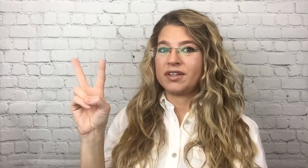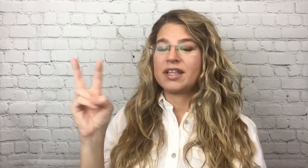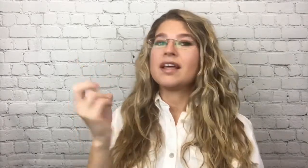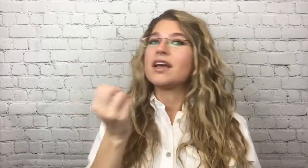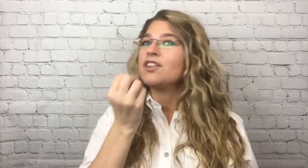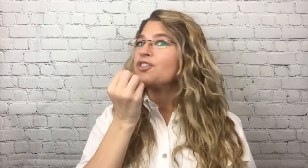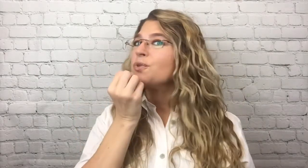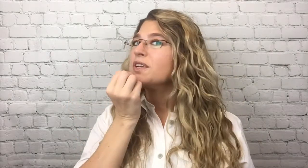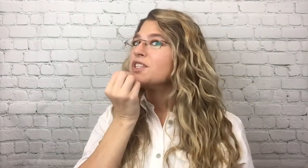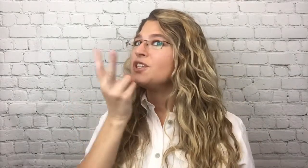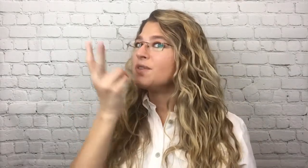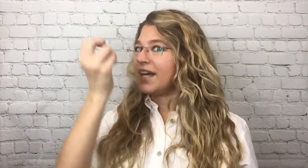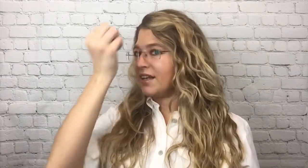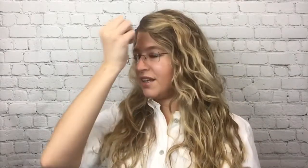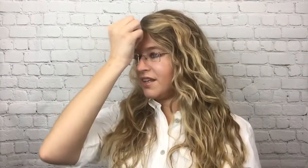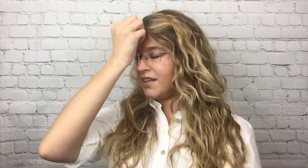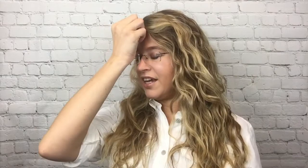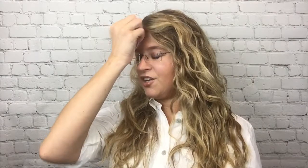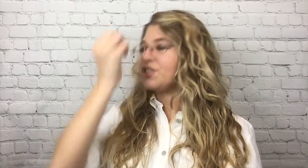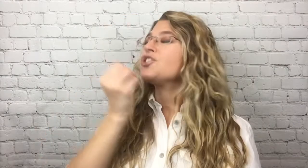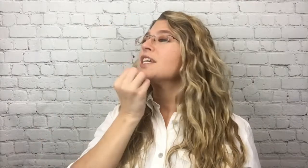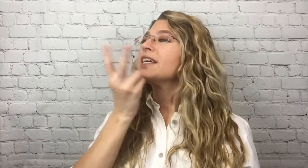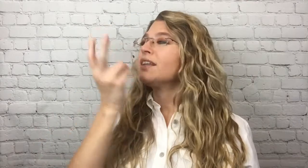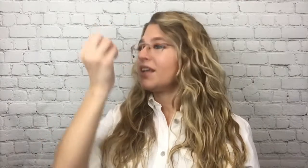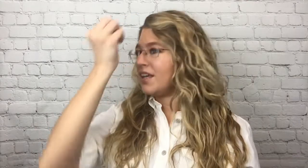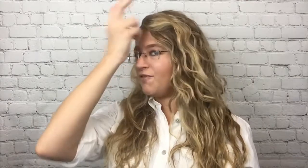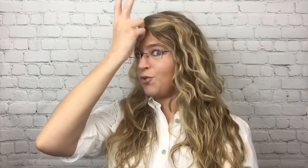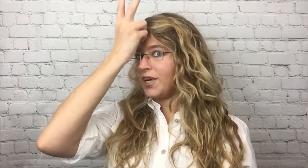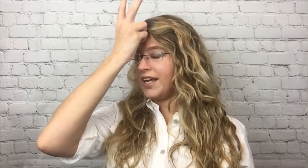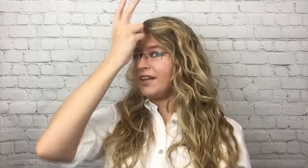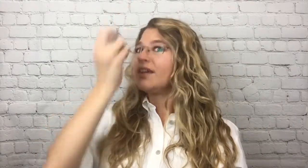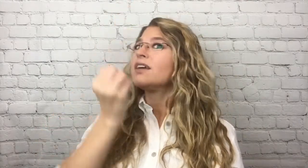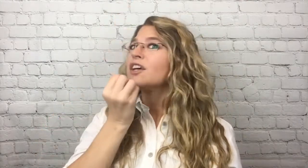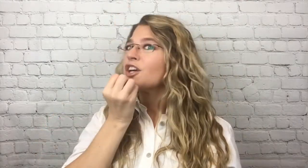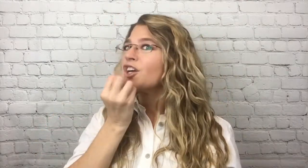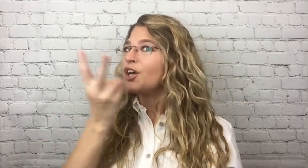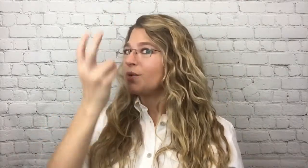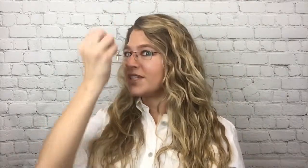You're going to do that at your chin and forehead. Goat.